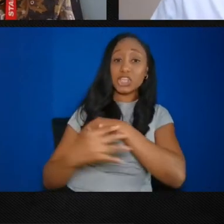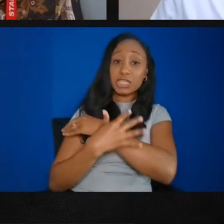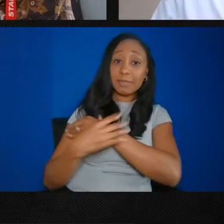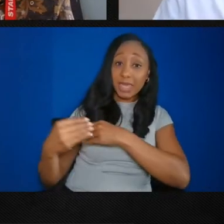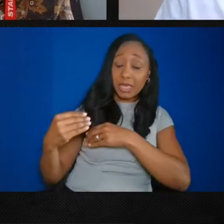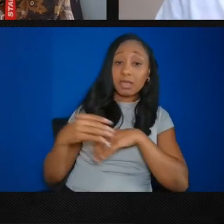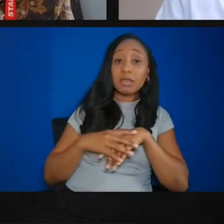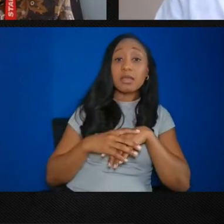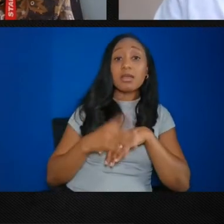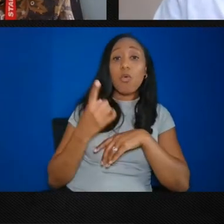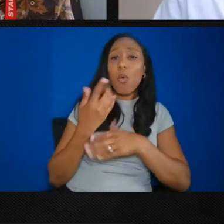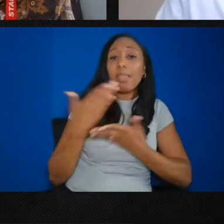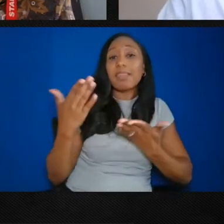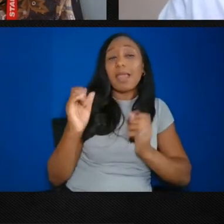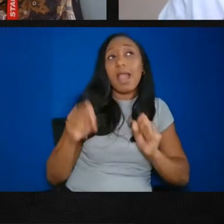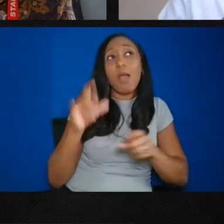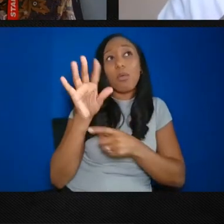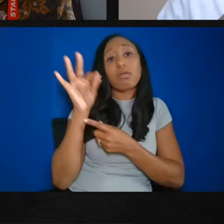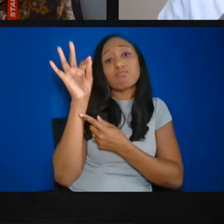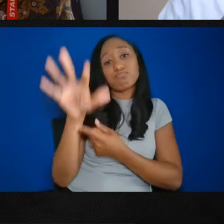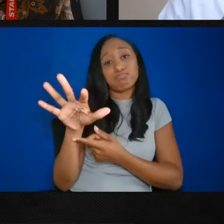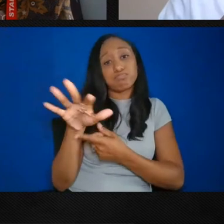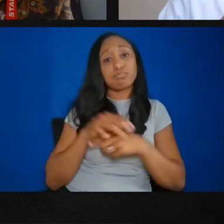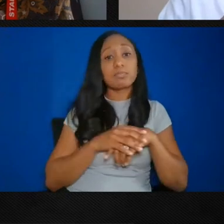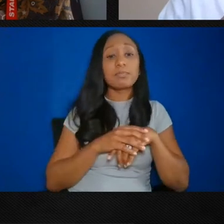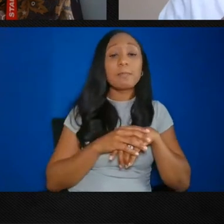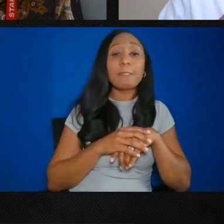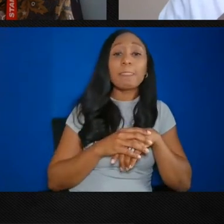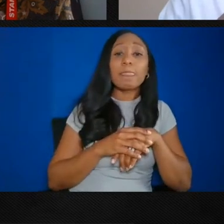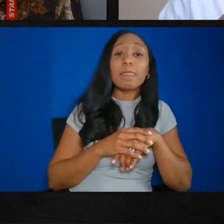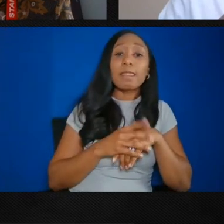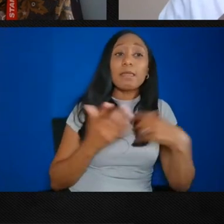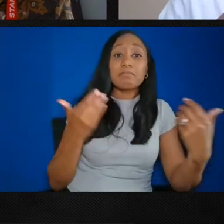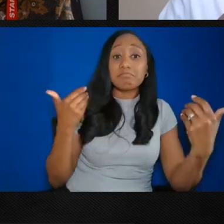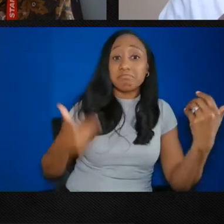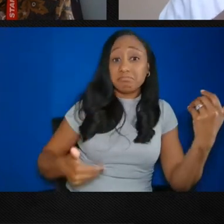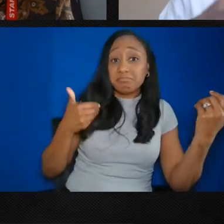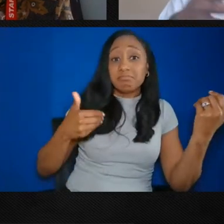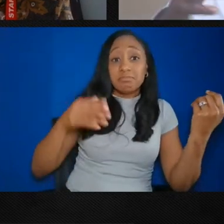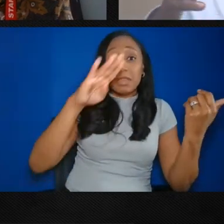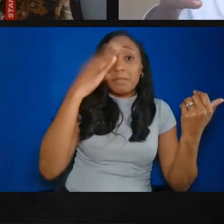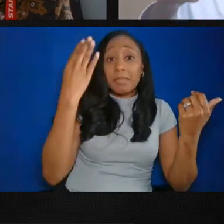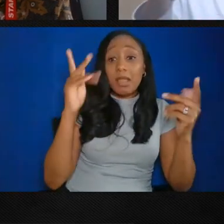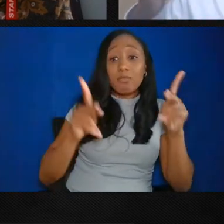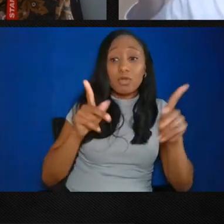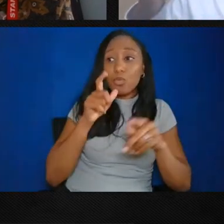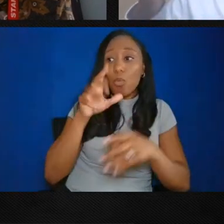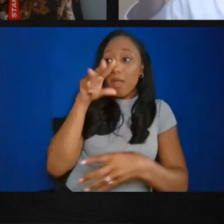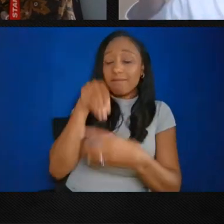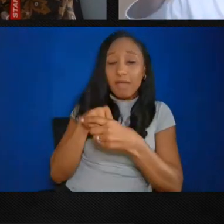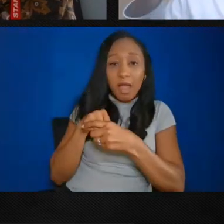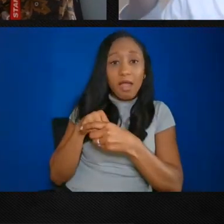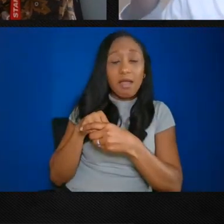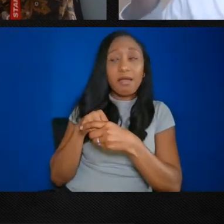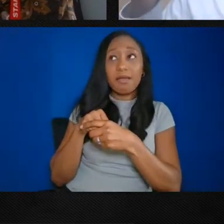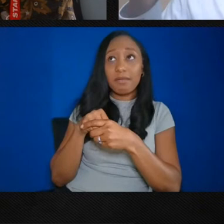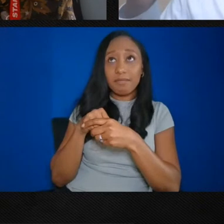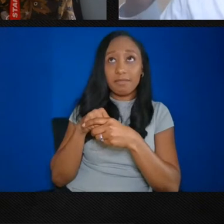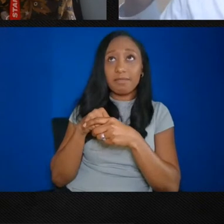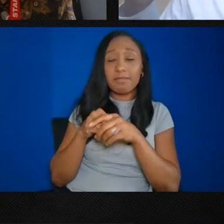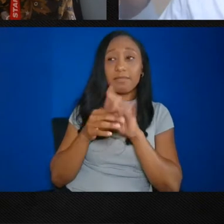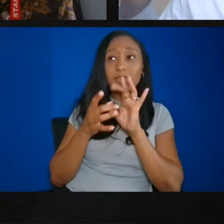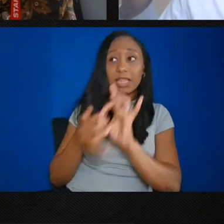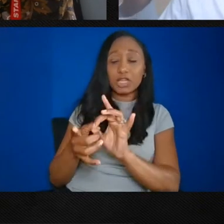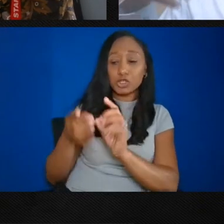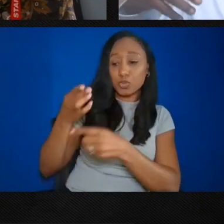one thing I do say is that as an African American that has been involved in preserving history